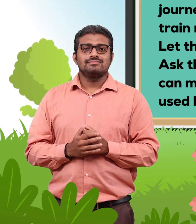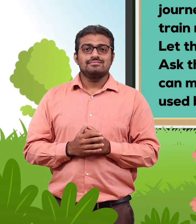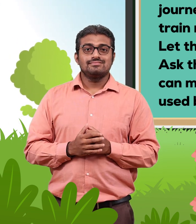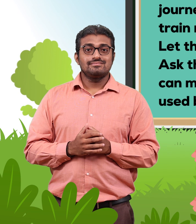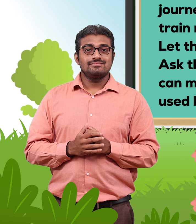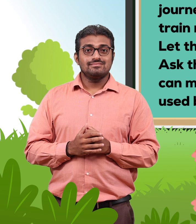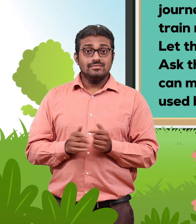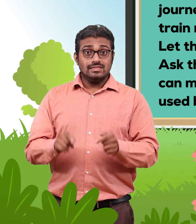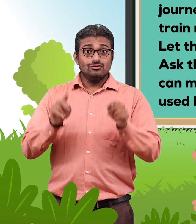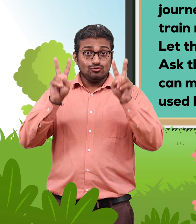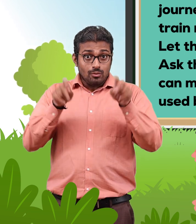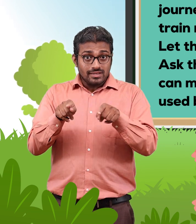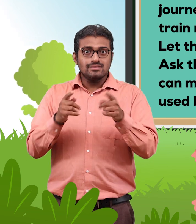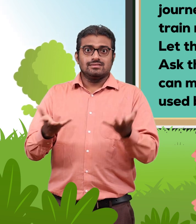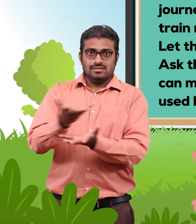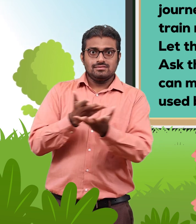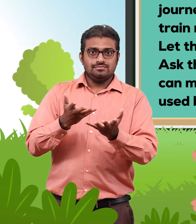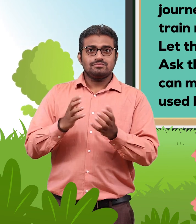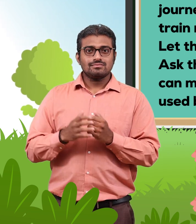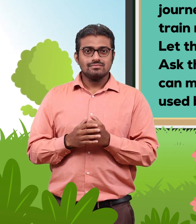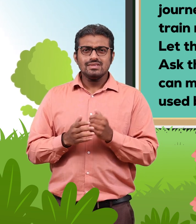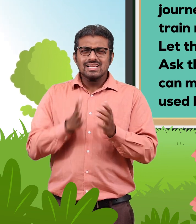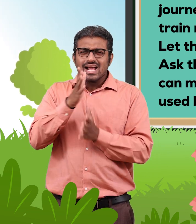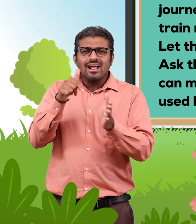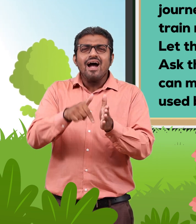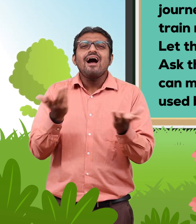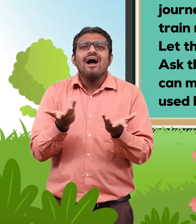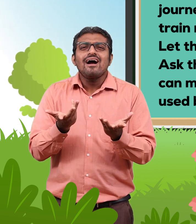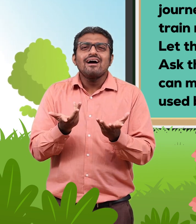Let there be a discussion on what a train is.